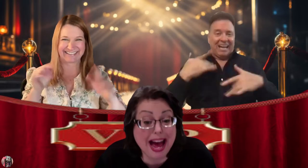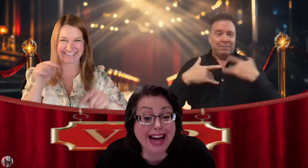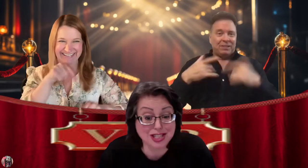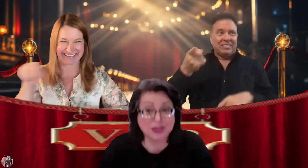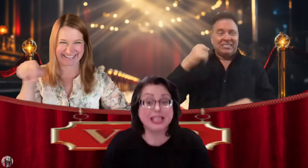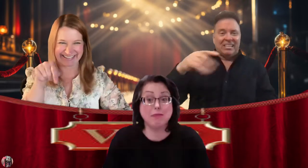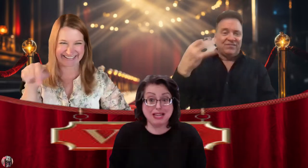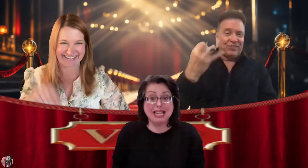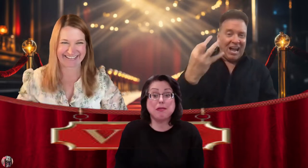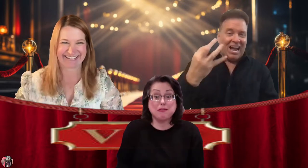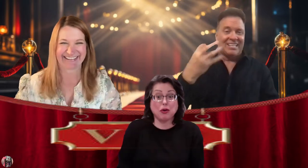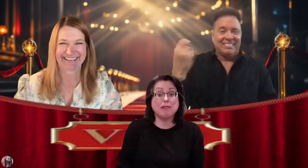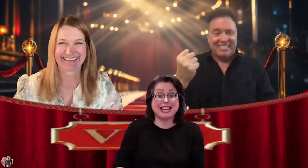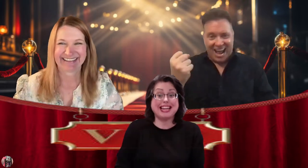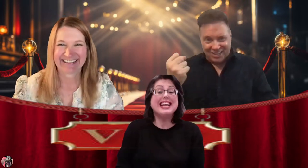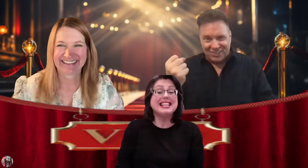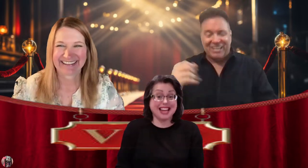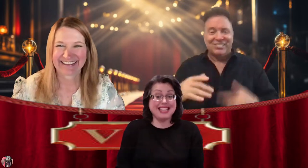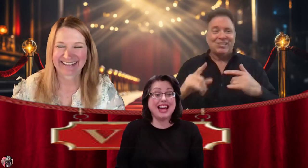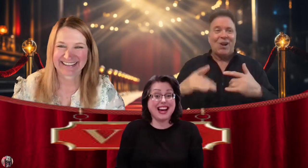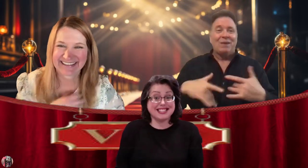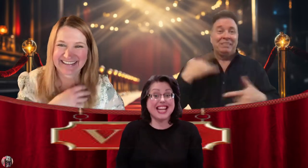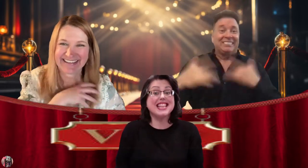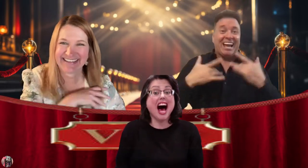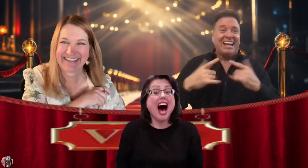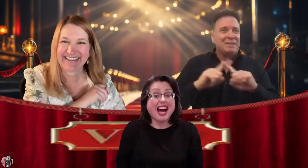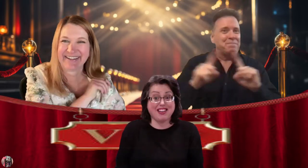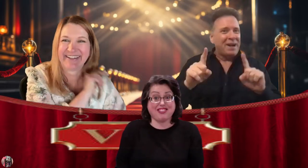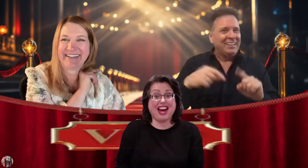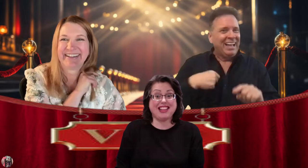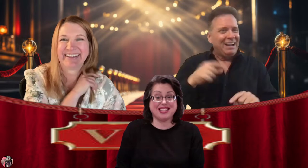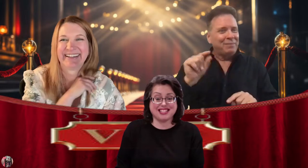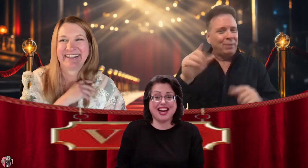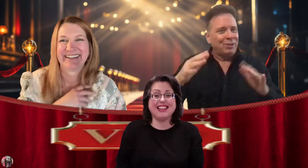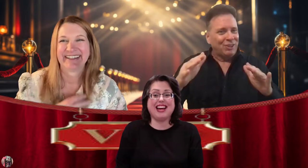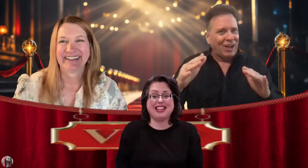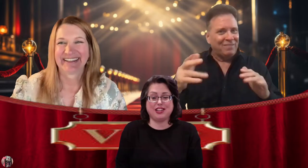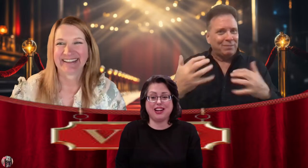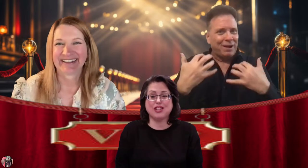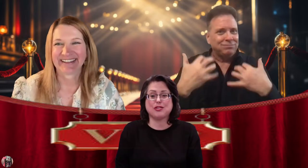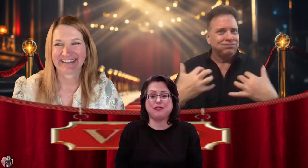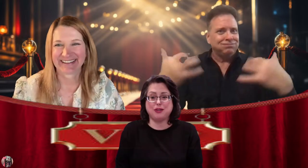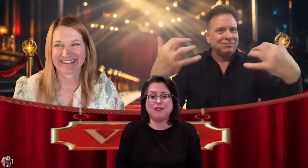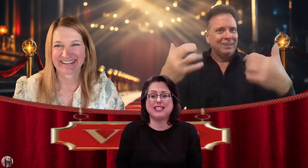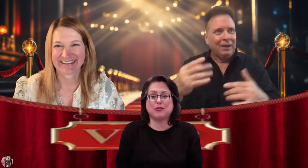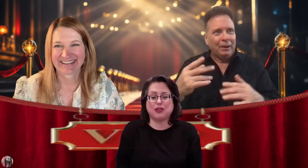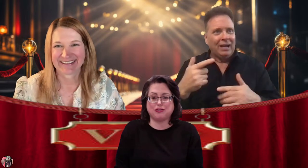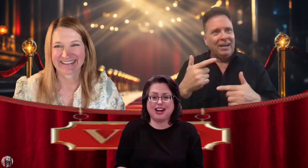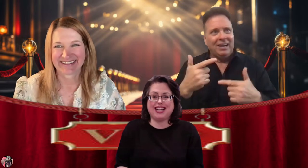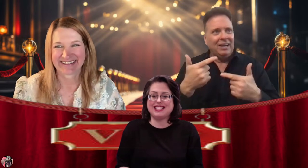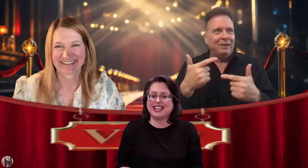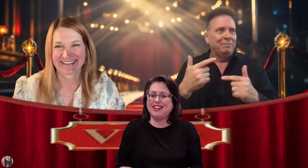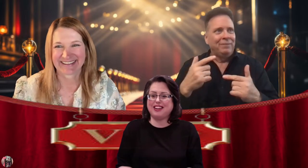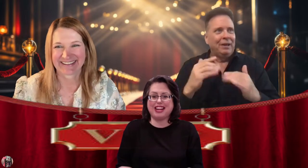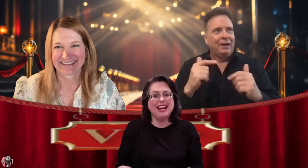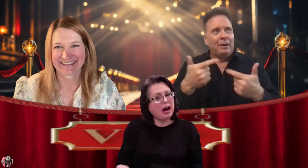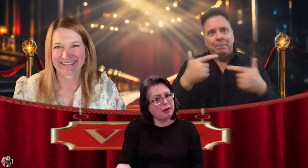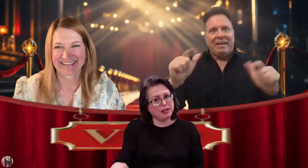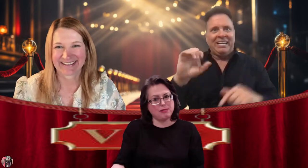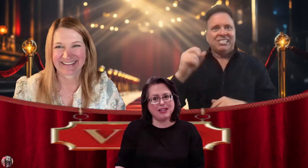actually be performing Scientastic live at the Sign Light International Film Festival on Friday and Saturday. I'm a little bit